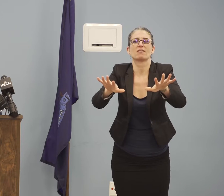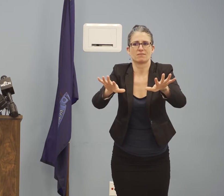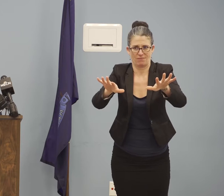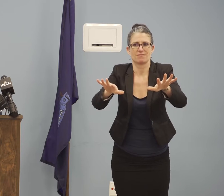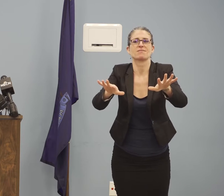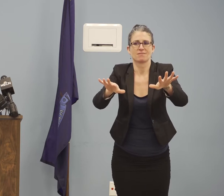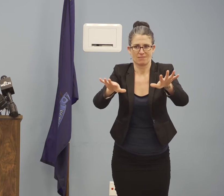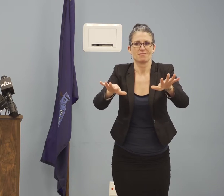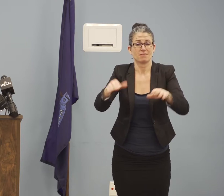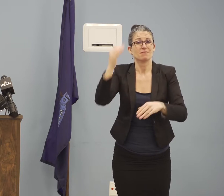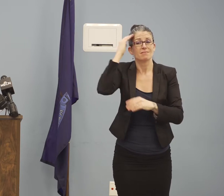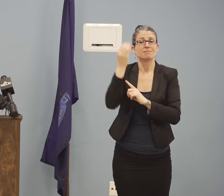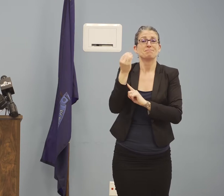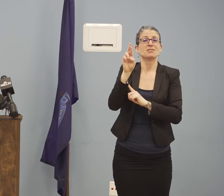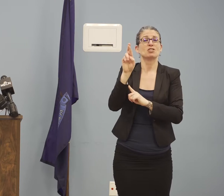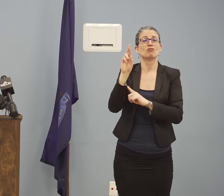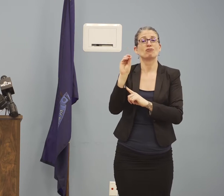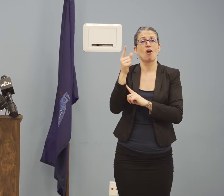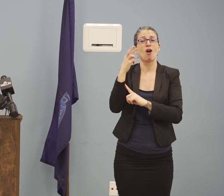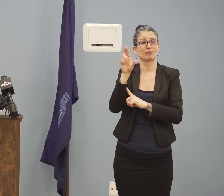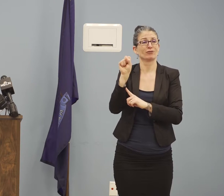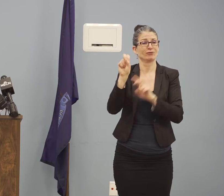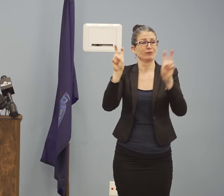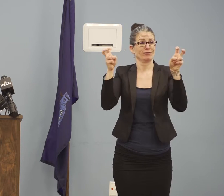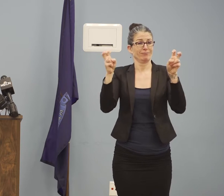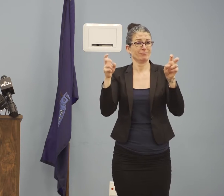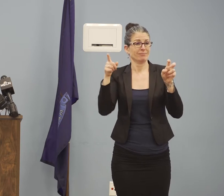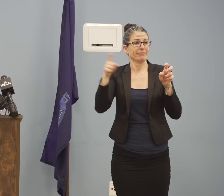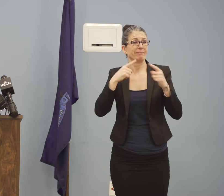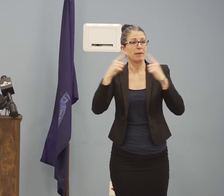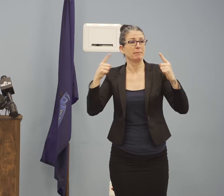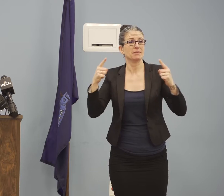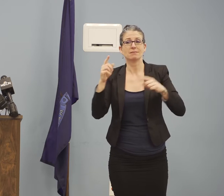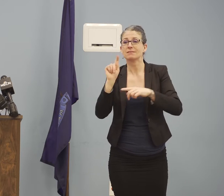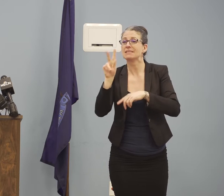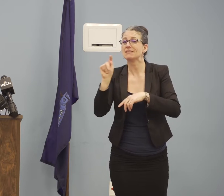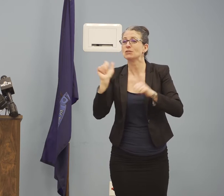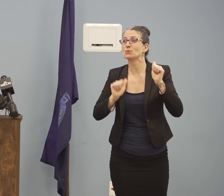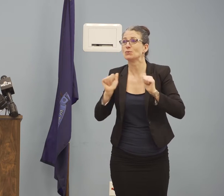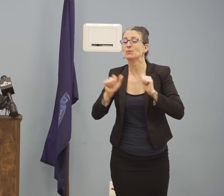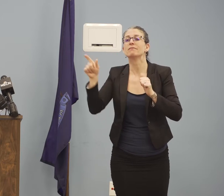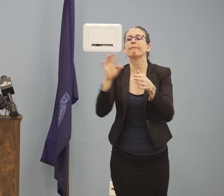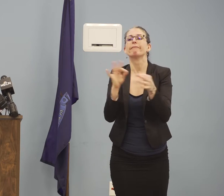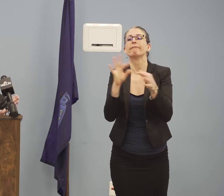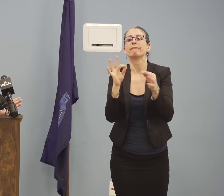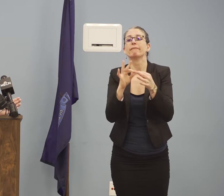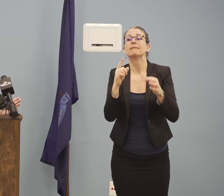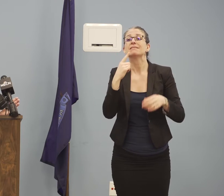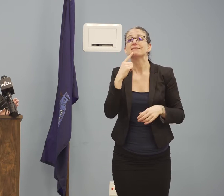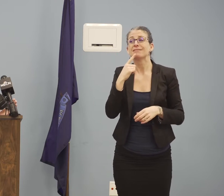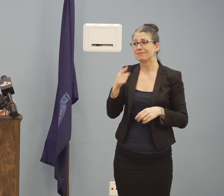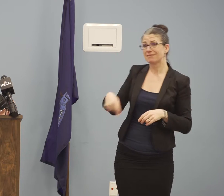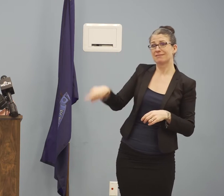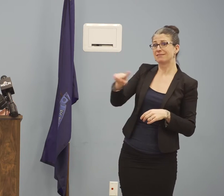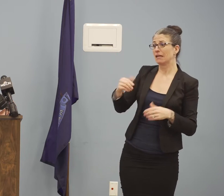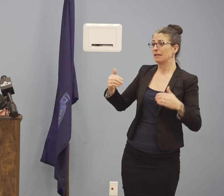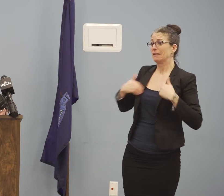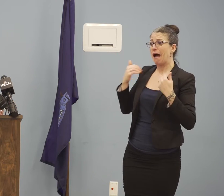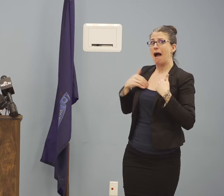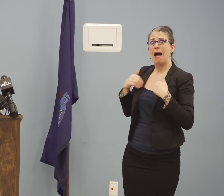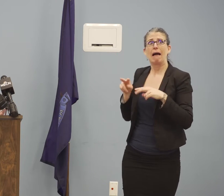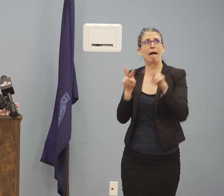When I was young, he said, and I would see scary things on the news, my mother would say, look for the helpers.